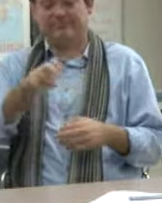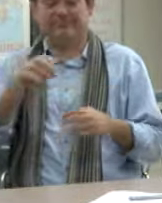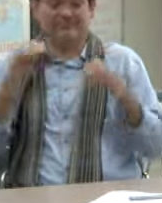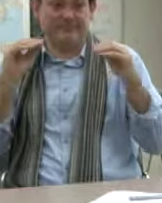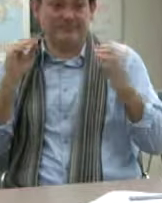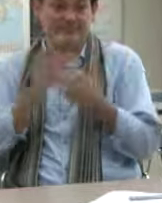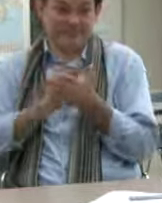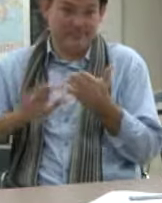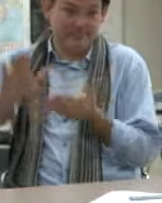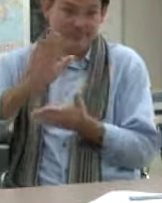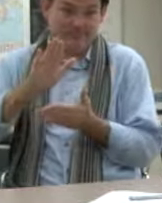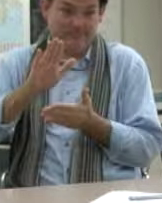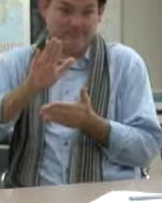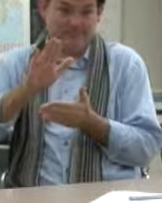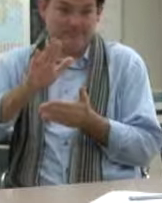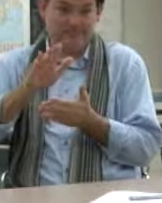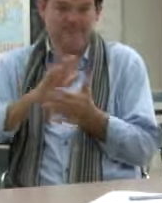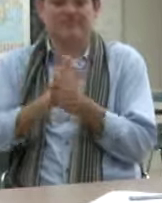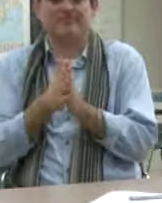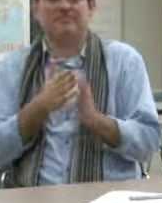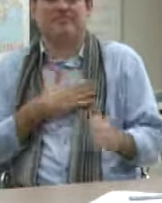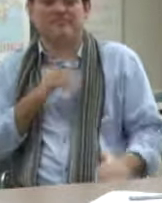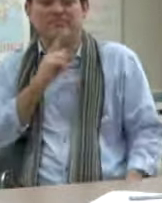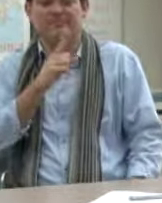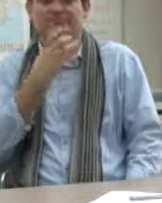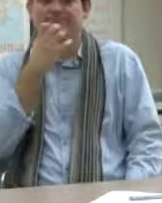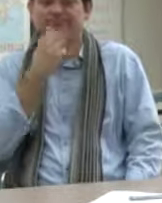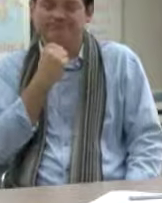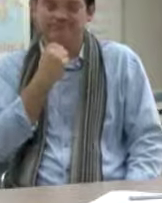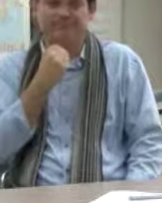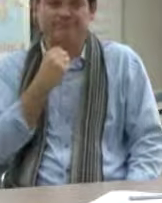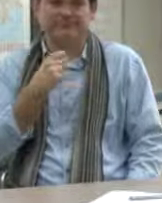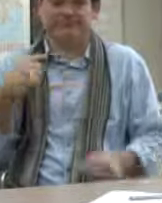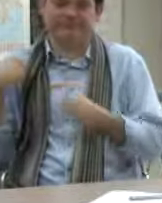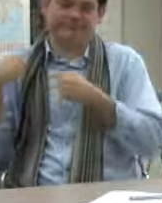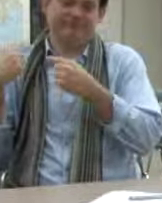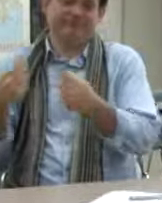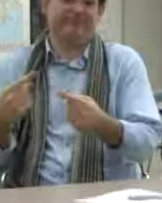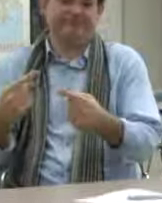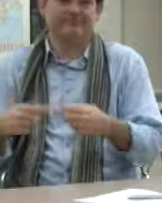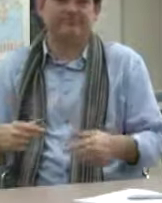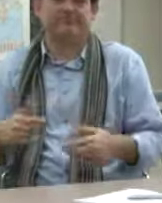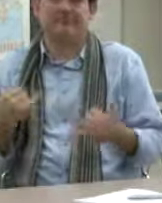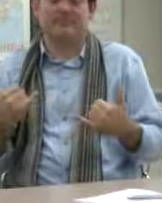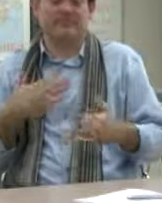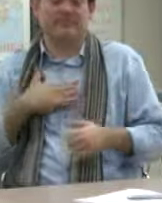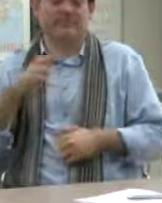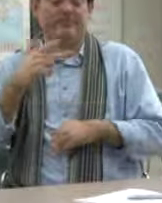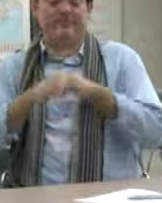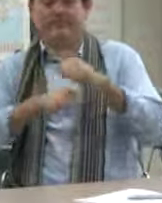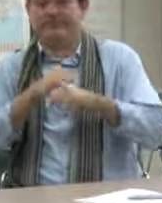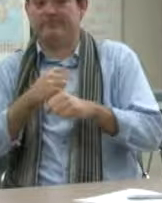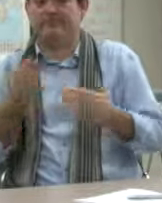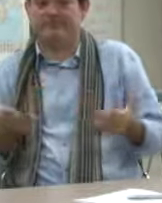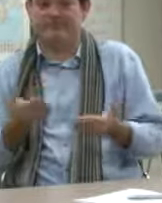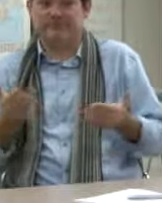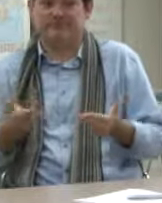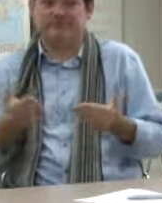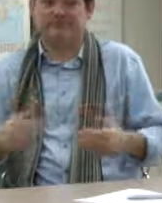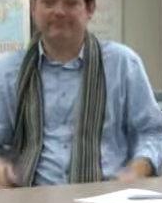decided at that time to transfer to teaching at the college level. And that is where I discovered my passion. And I am at my third year here